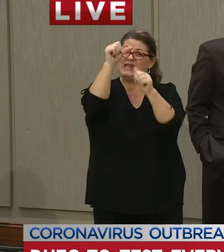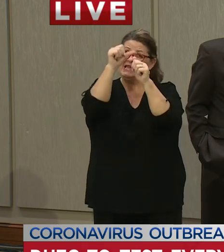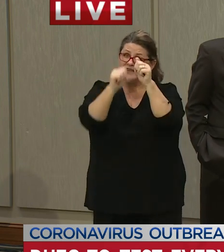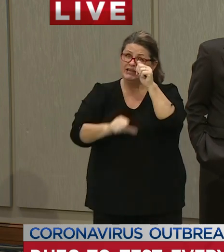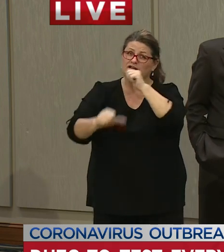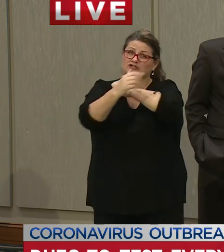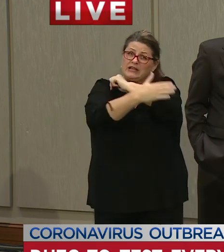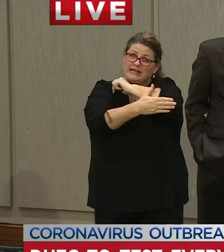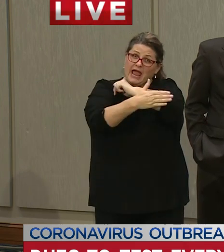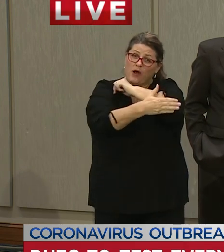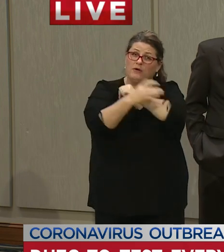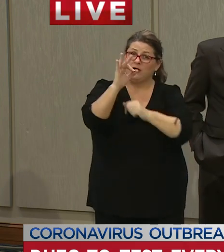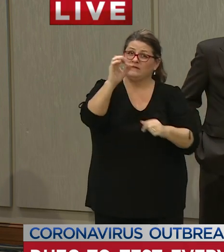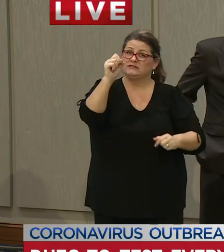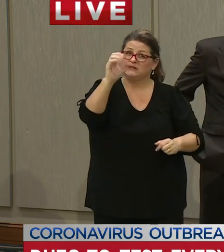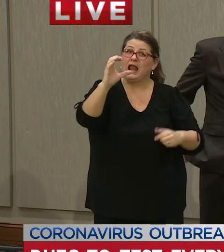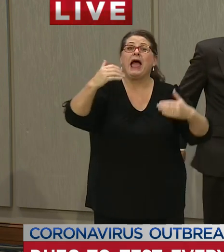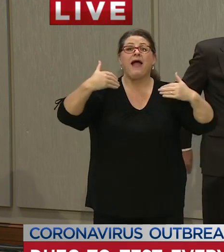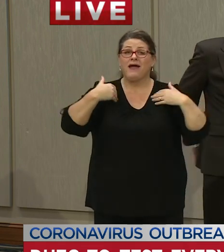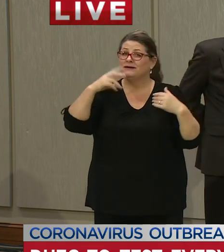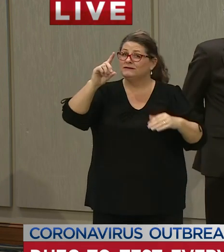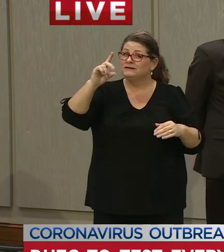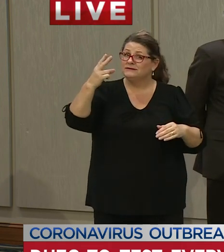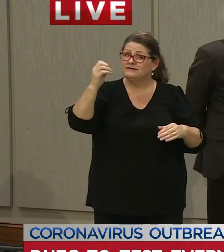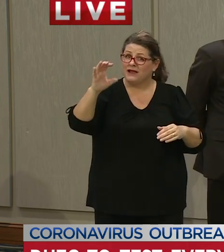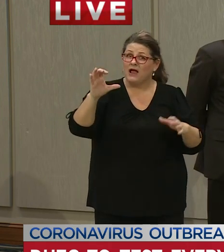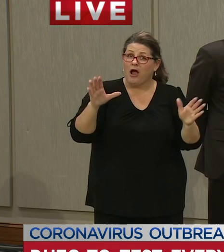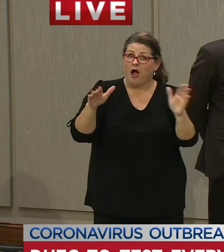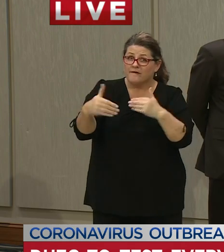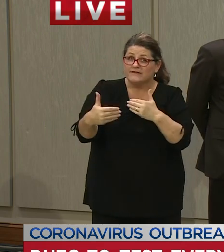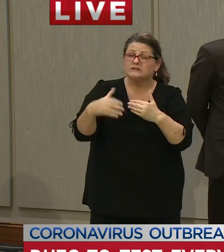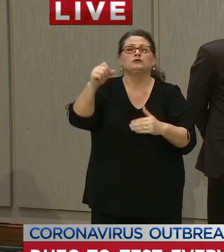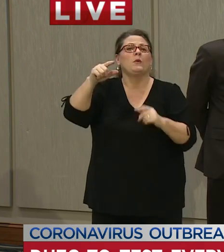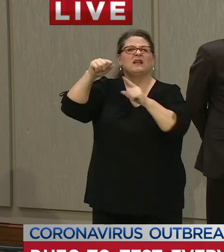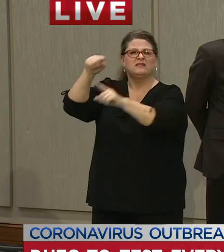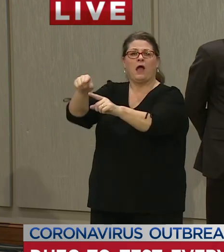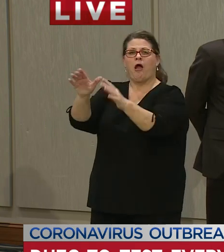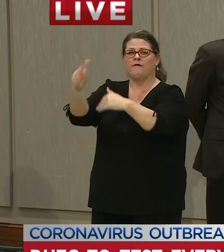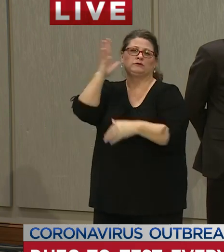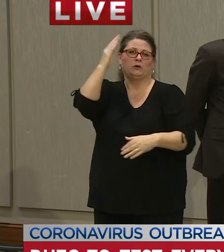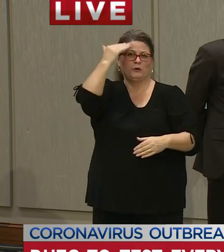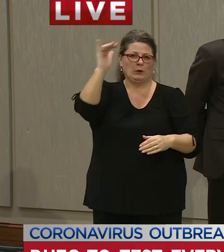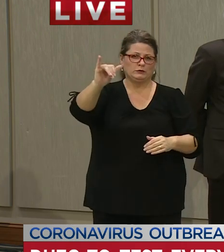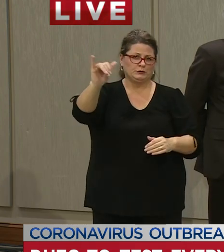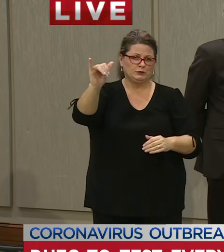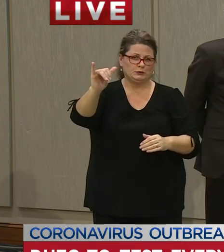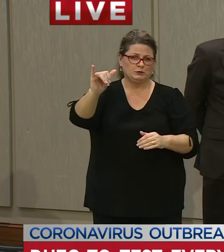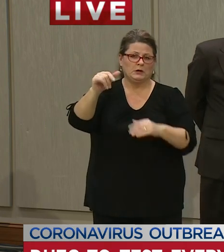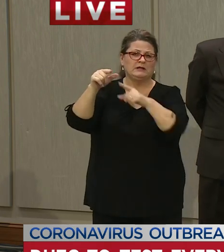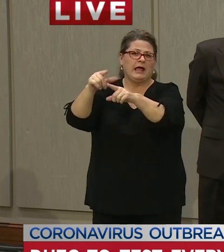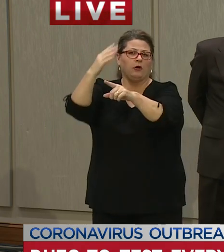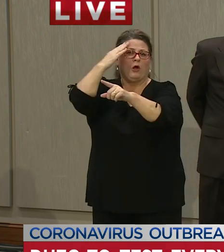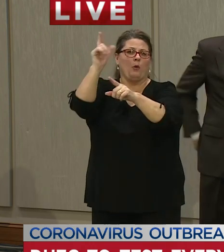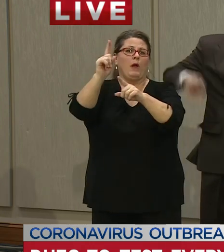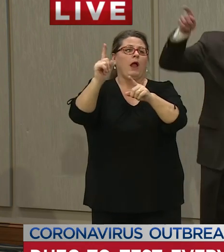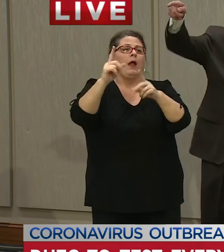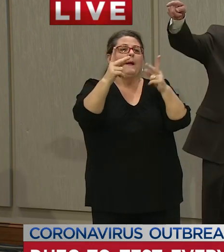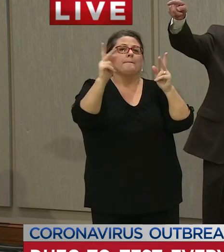of the state so we'll be re out reaching out to make sure people are aware of the access and the testing sites